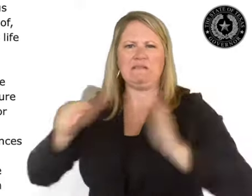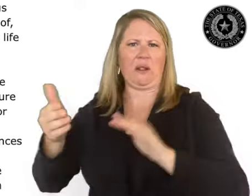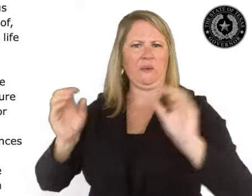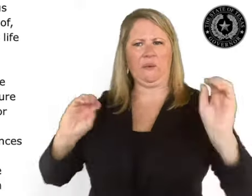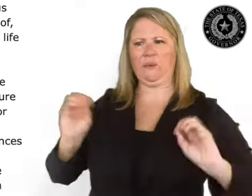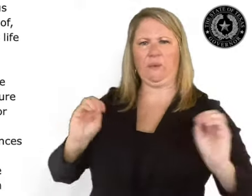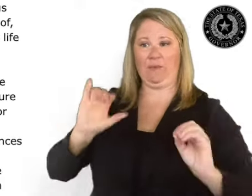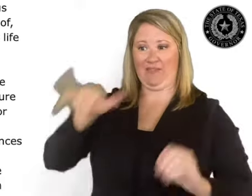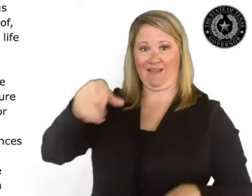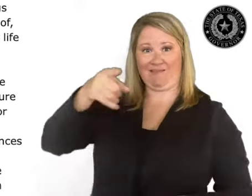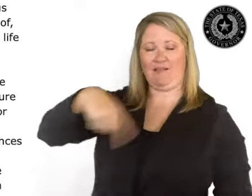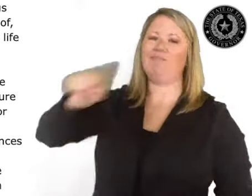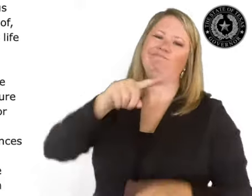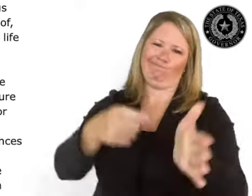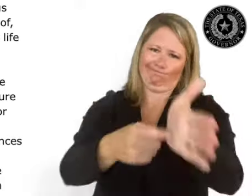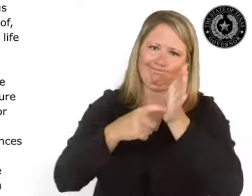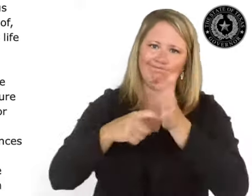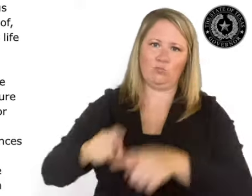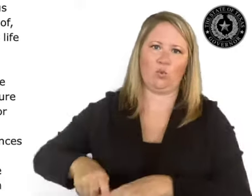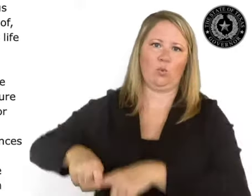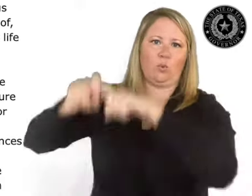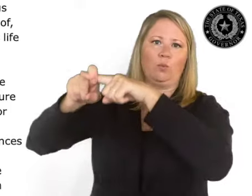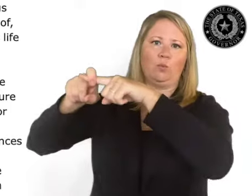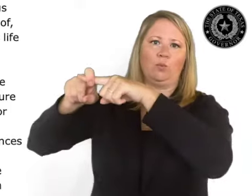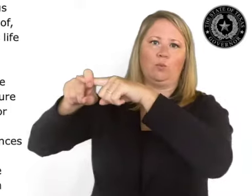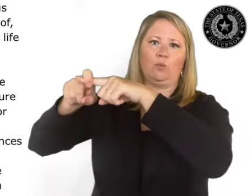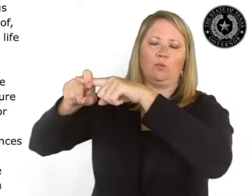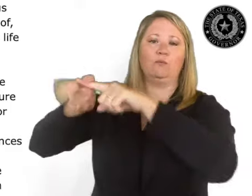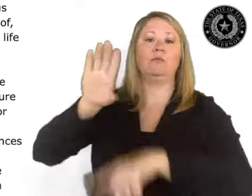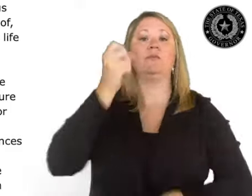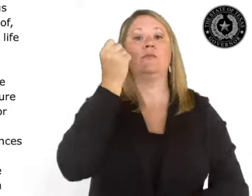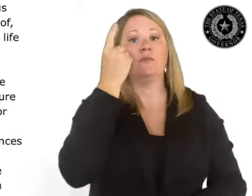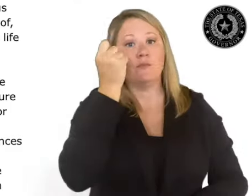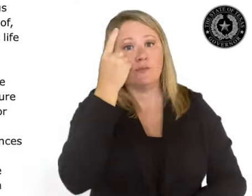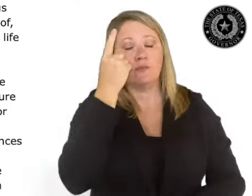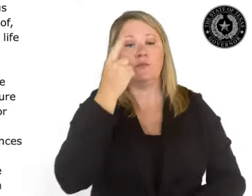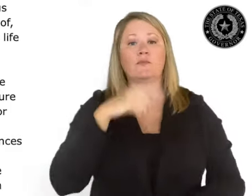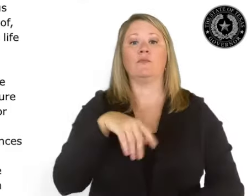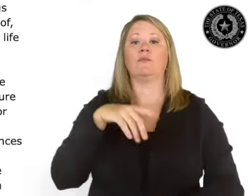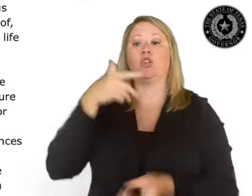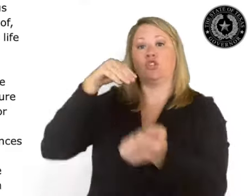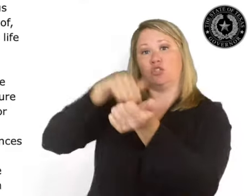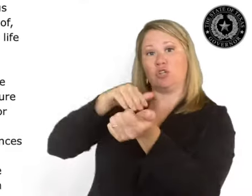medical consequences or death, as determined by the patient's physician.